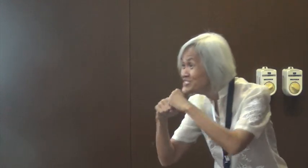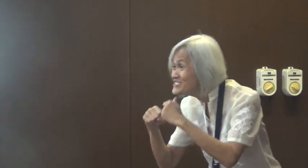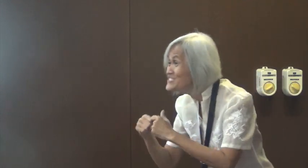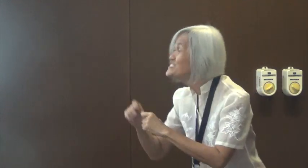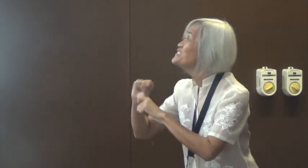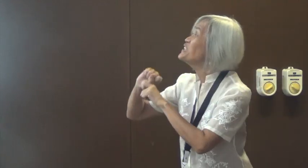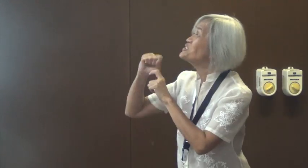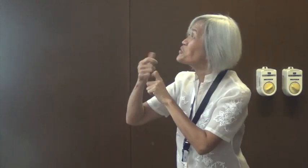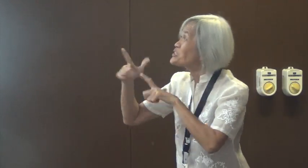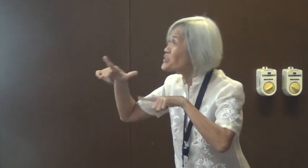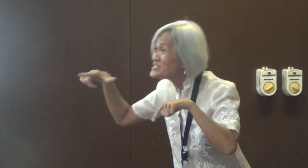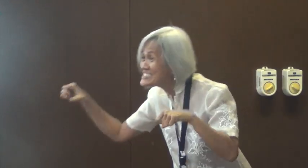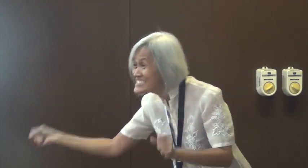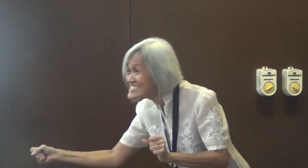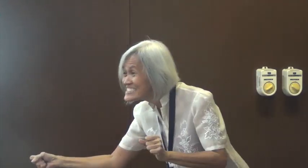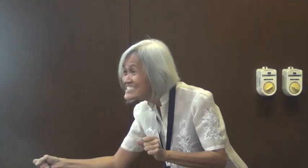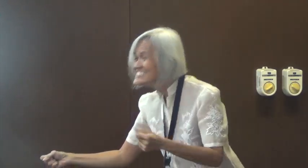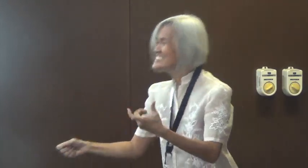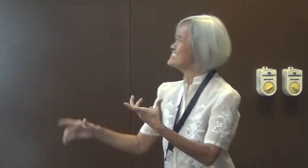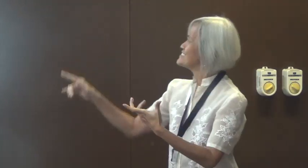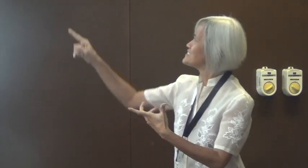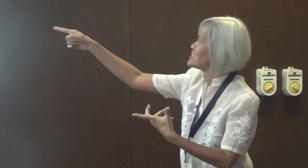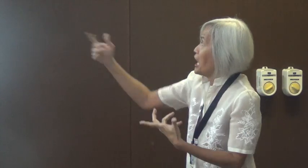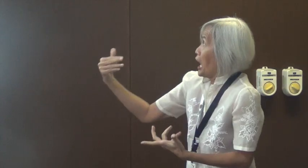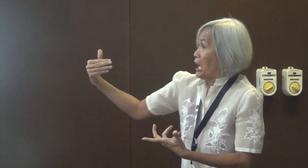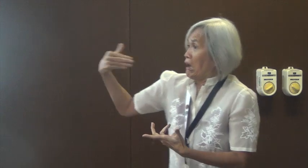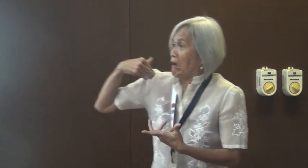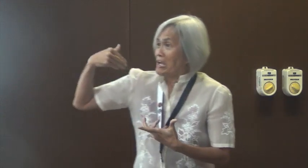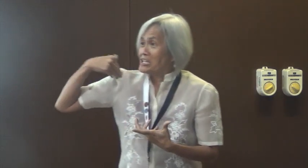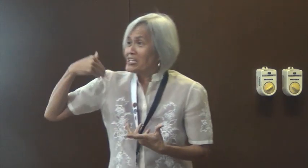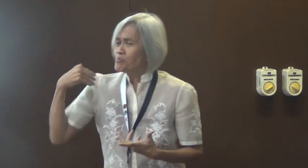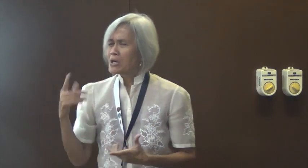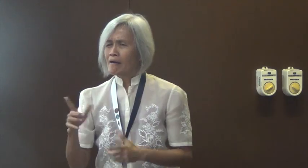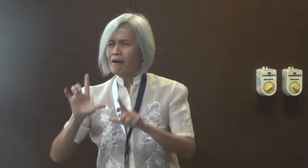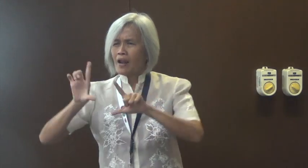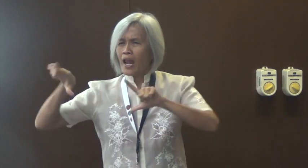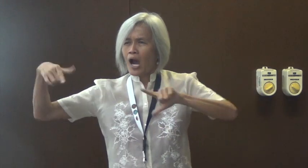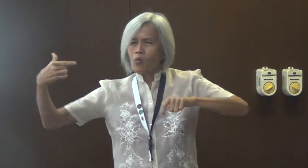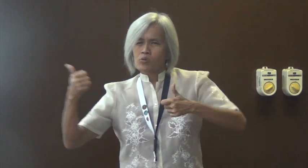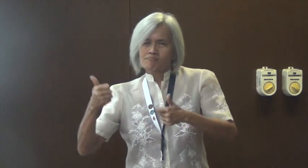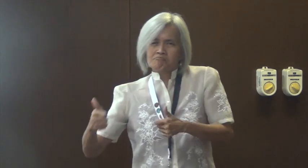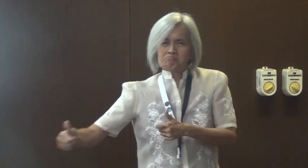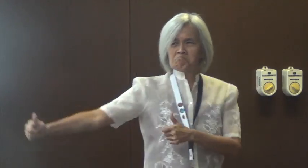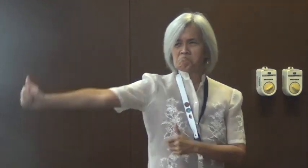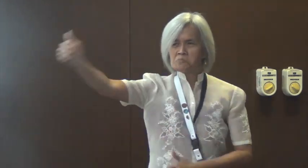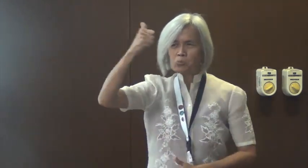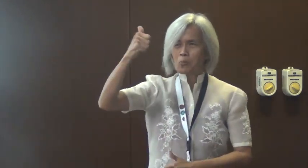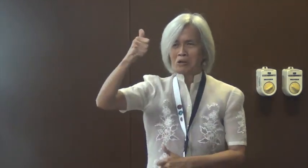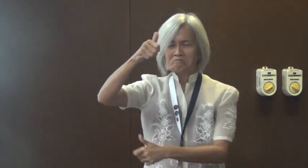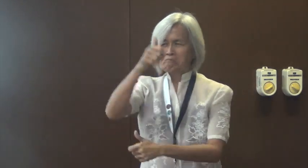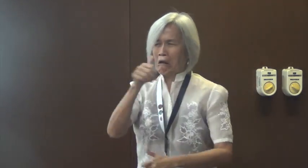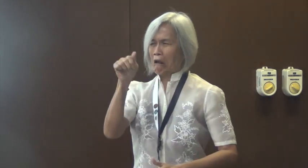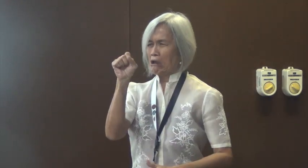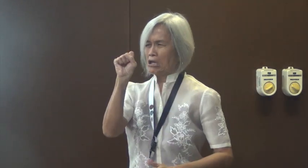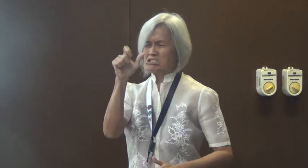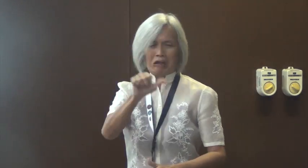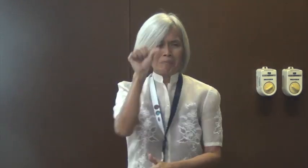structure, social linguistics. There are yet to be established studies in